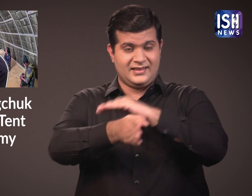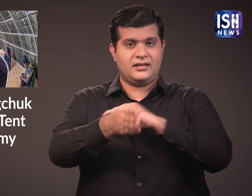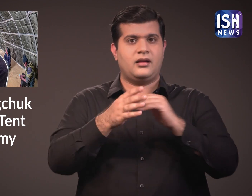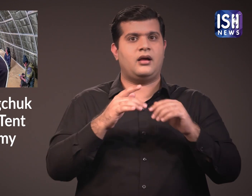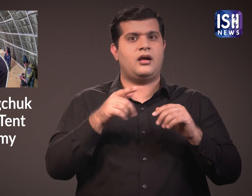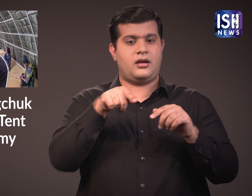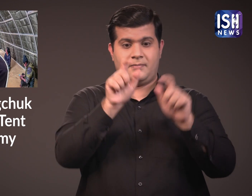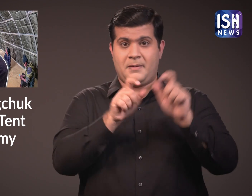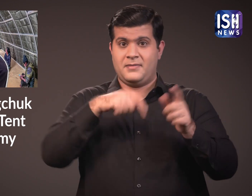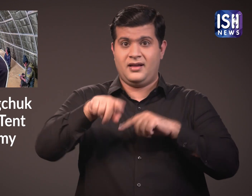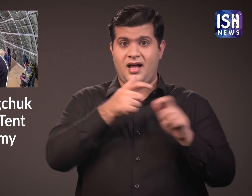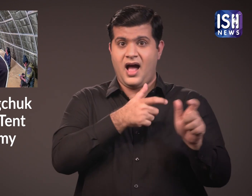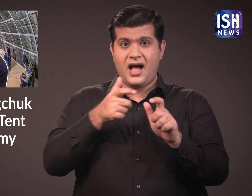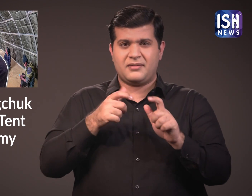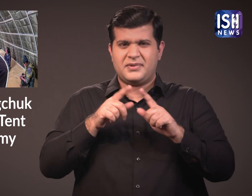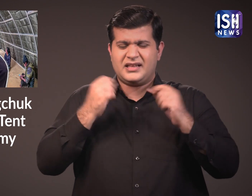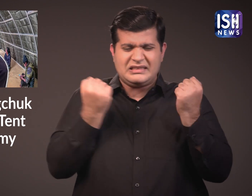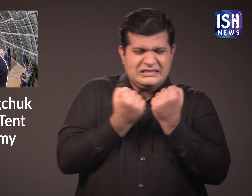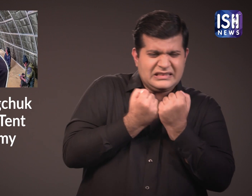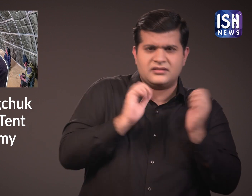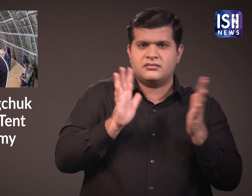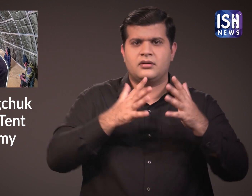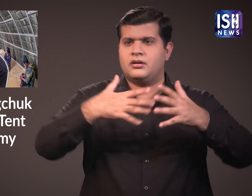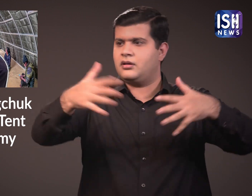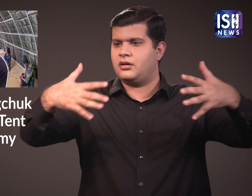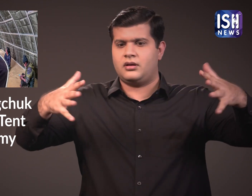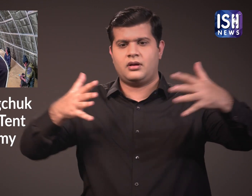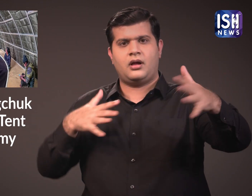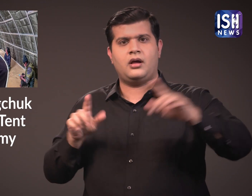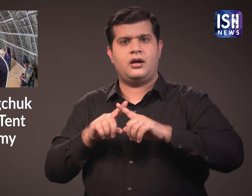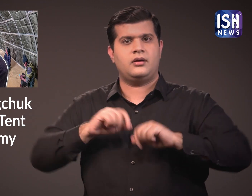The tent is very spacious and soldiers need not be cramped up.